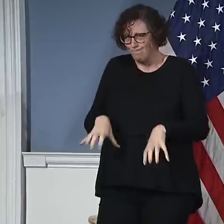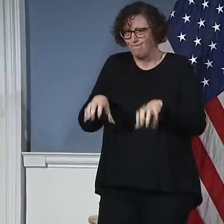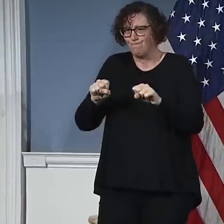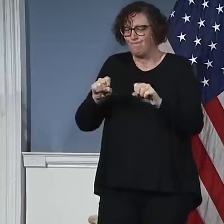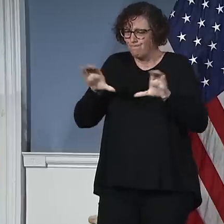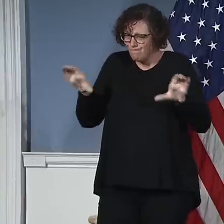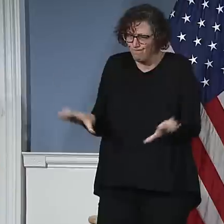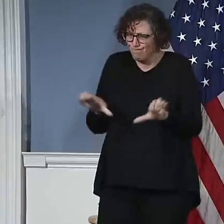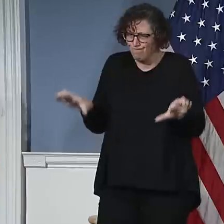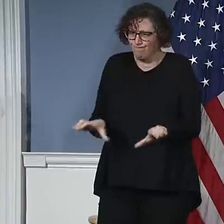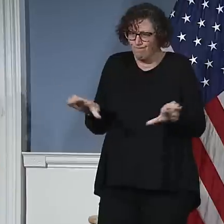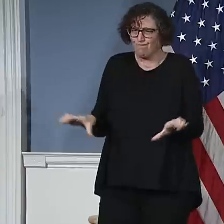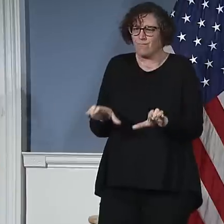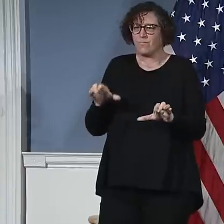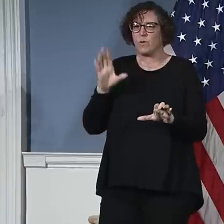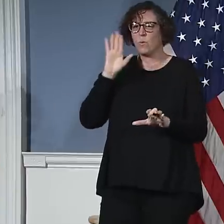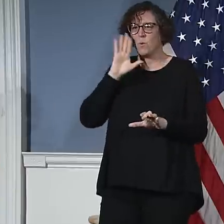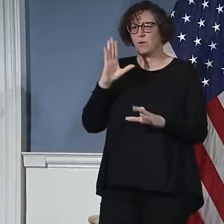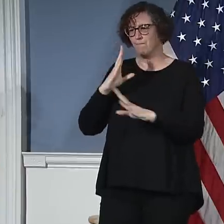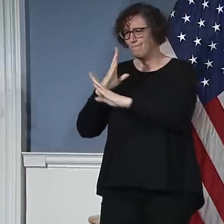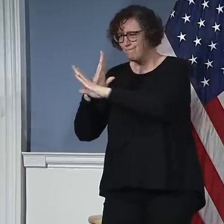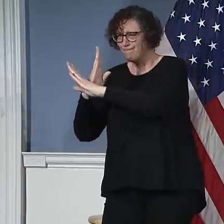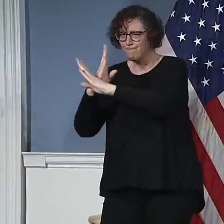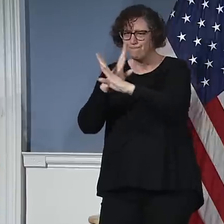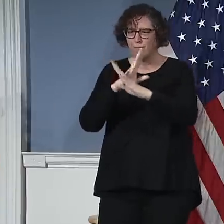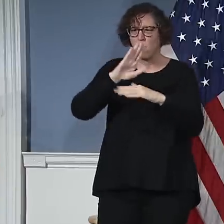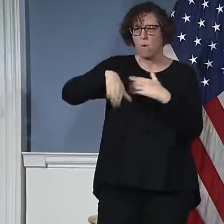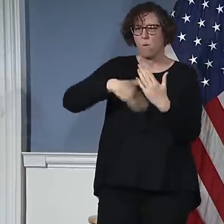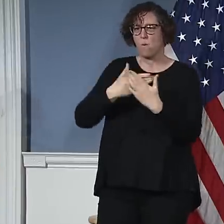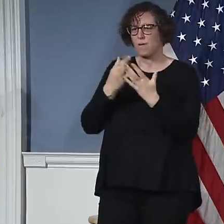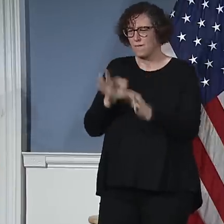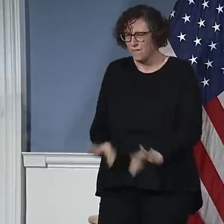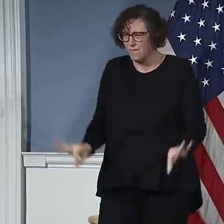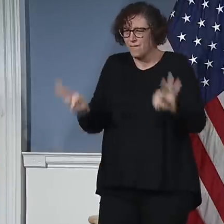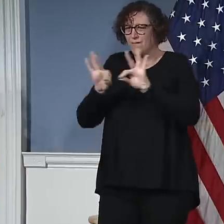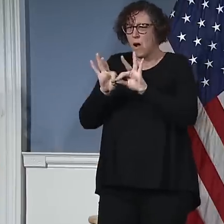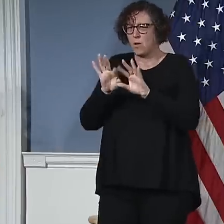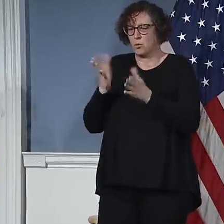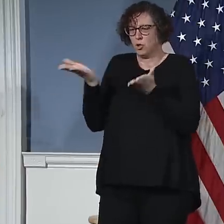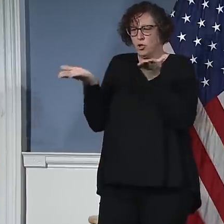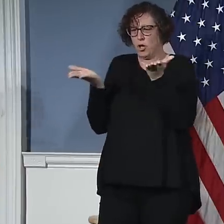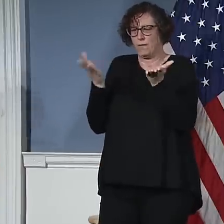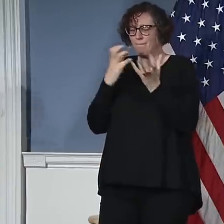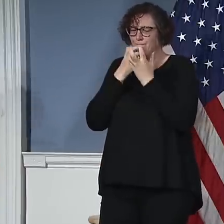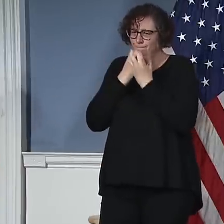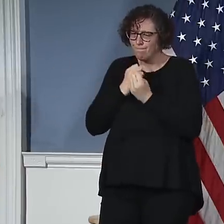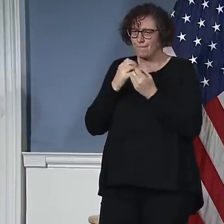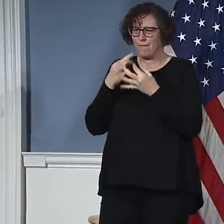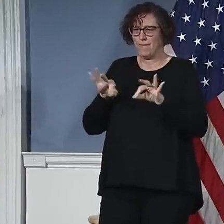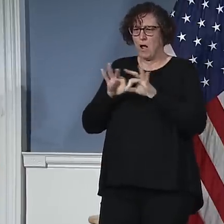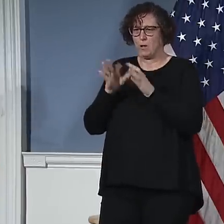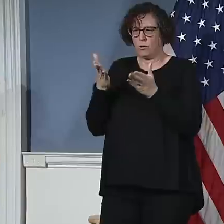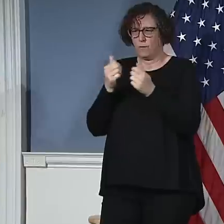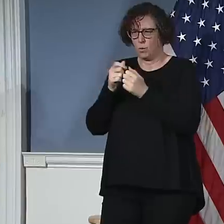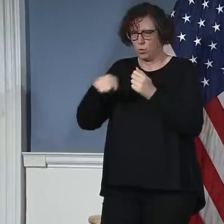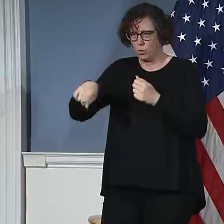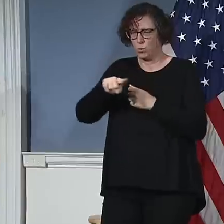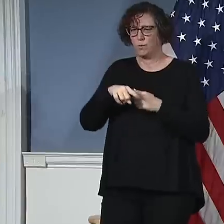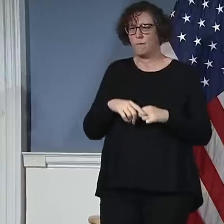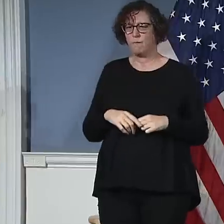I'm not going to say anything at this point about what the ground rules will be going forward, certainly right now.